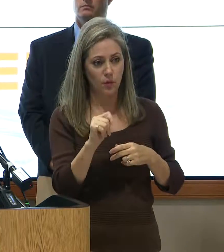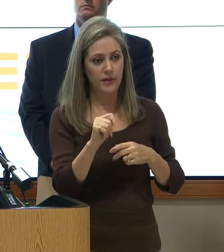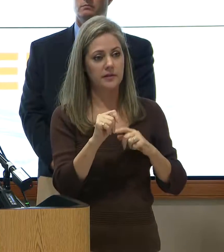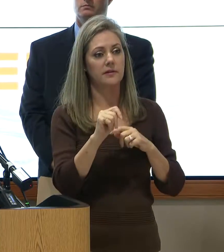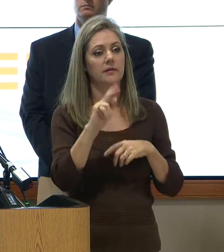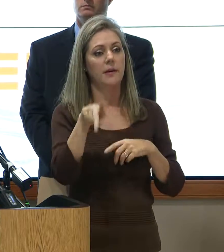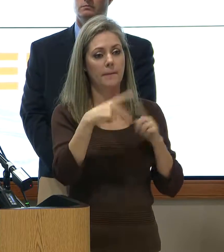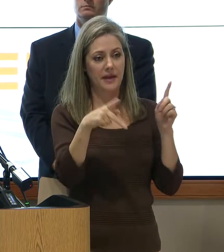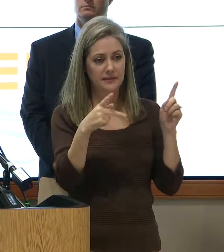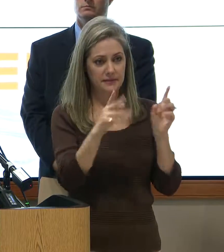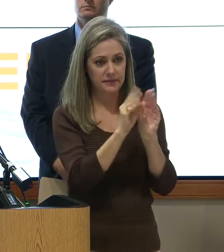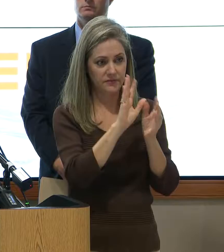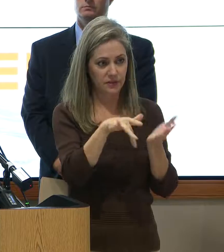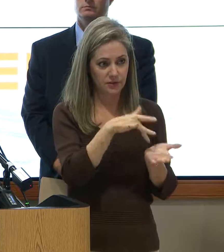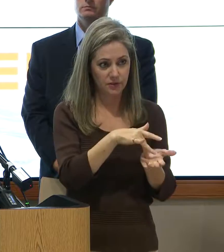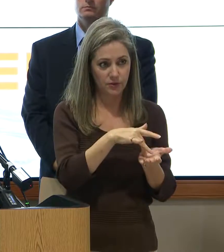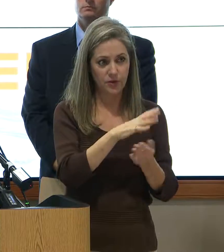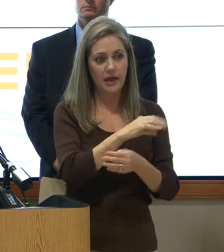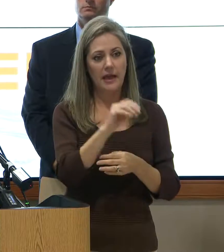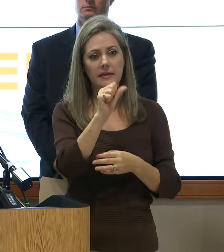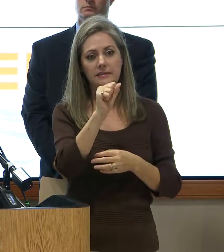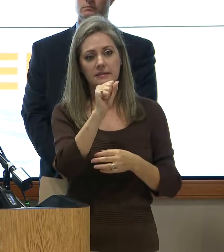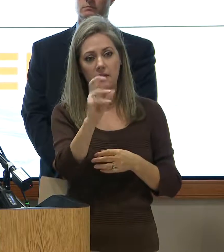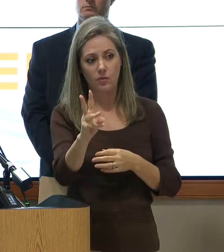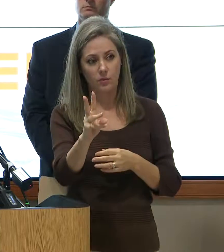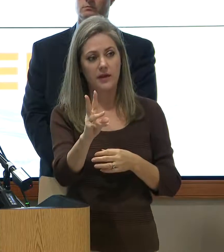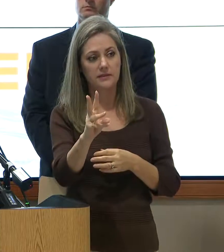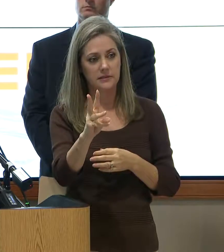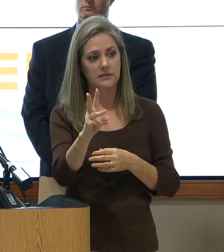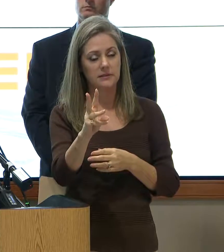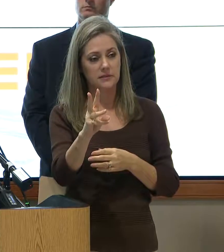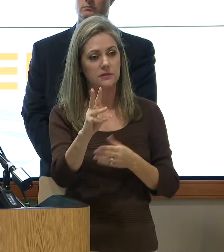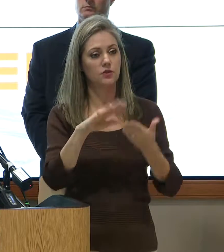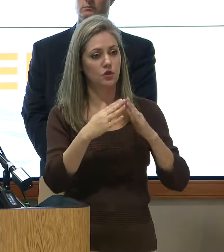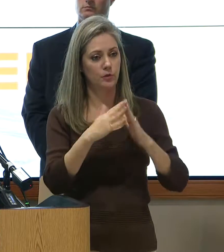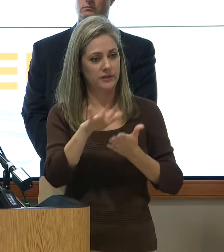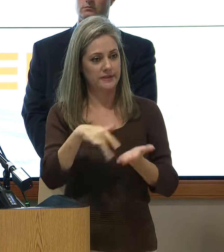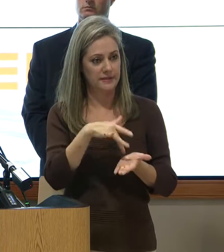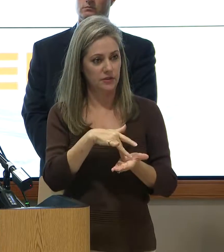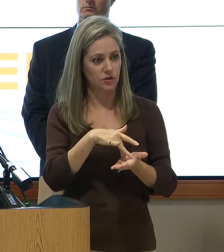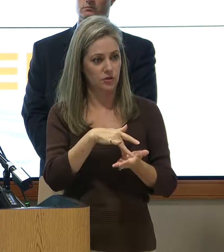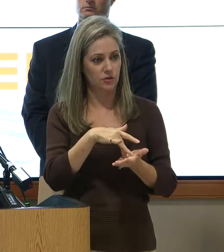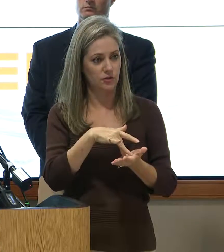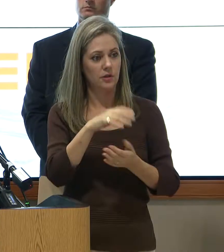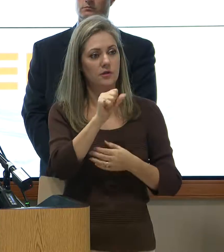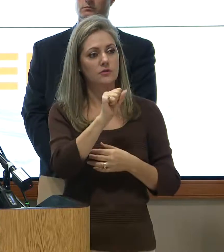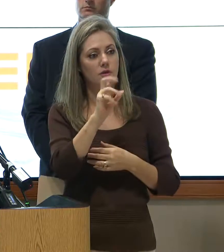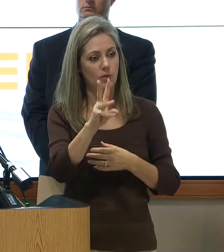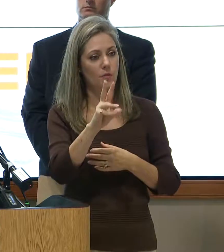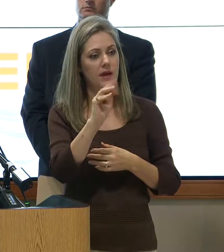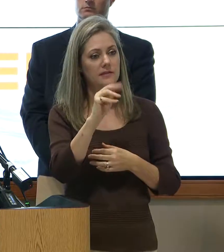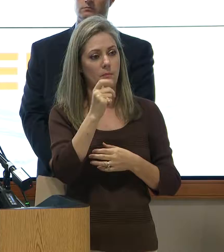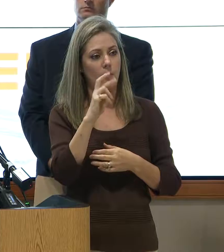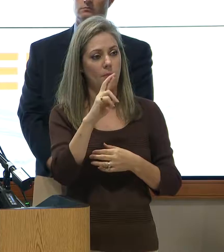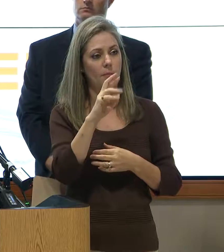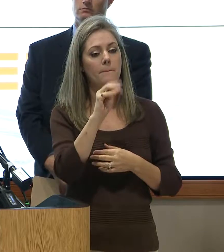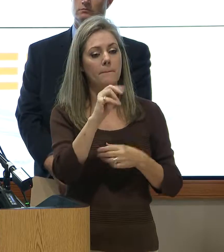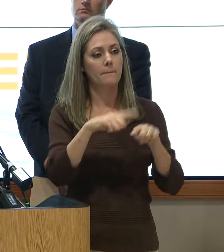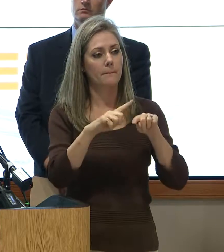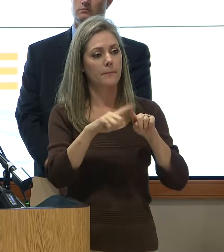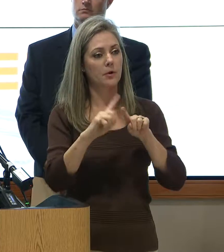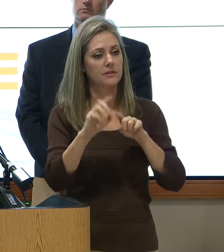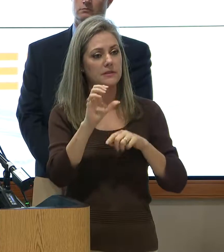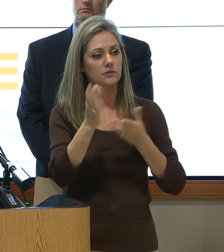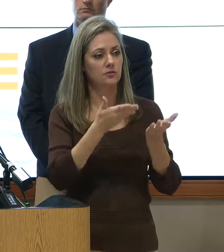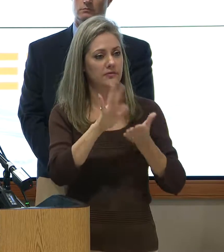Pasadena Convention Center, and at the Southwest Community Center, Southwest Multi-Service Center on High